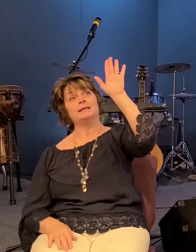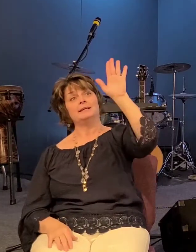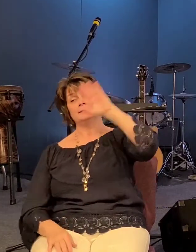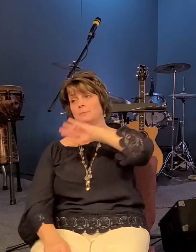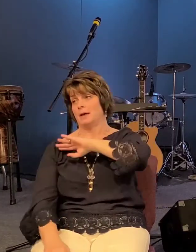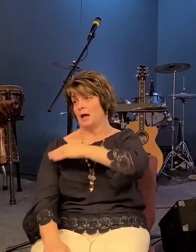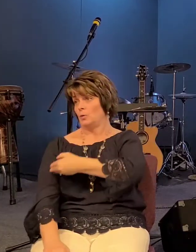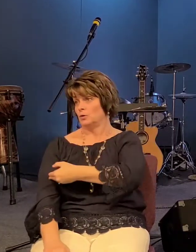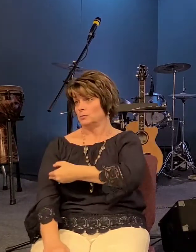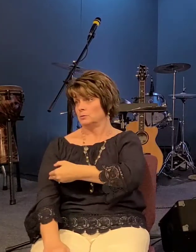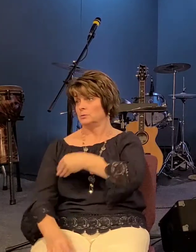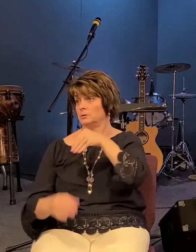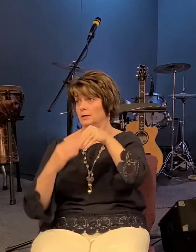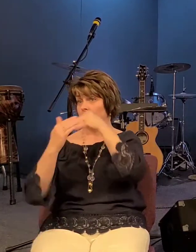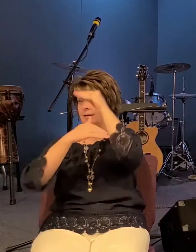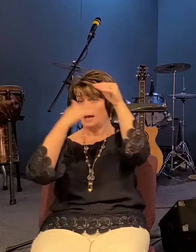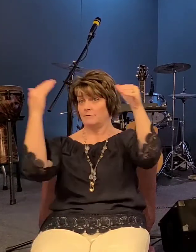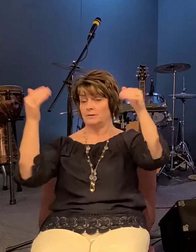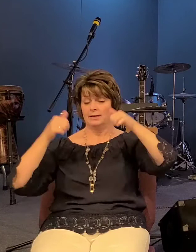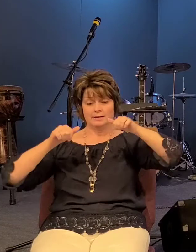a servant here on earth